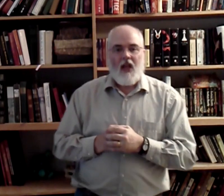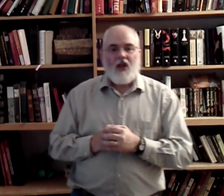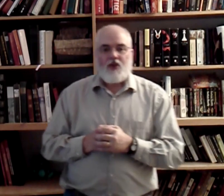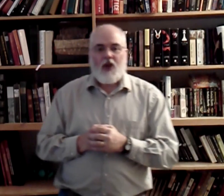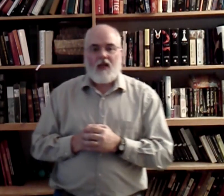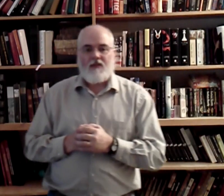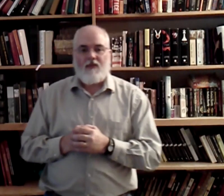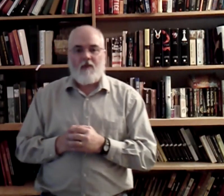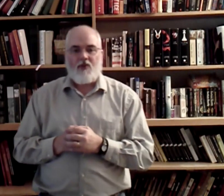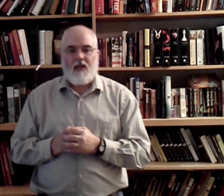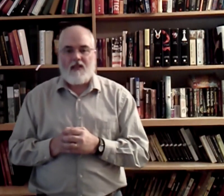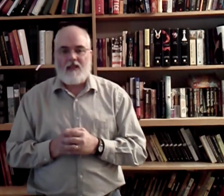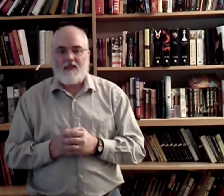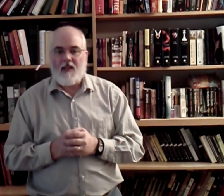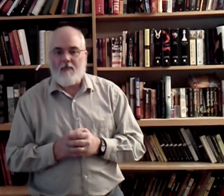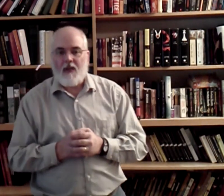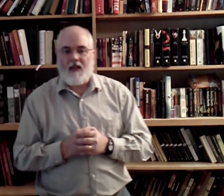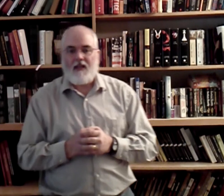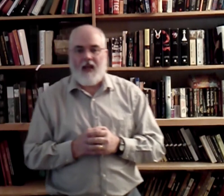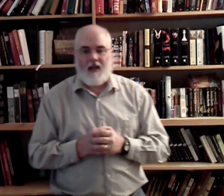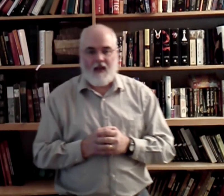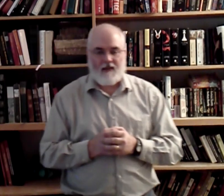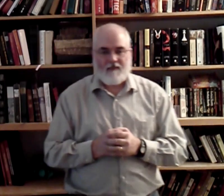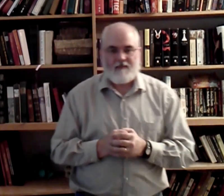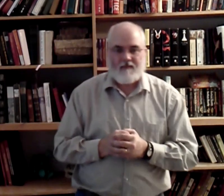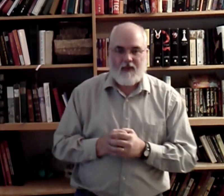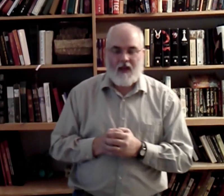Just. From. Jesus. Simply. Taking. Okay?